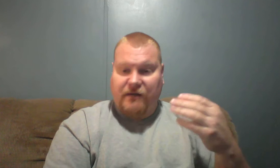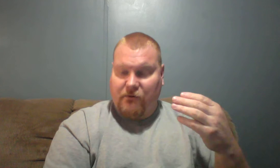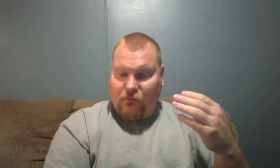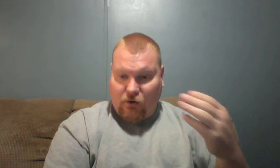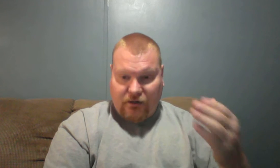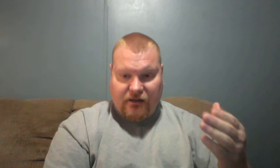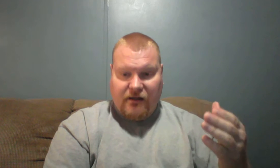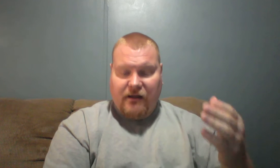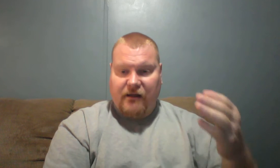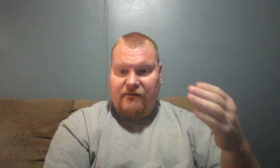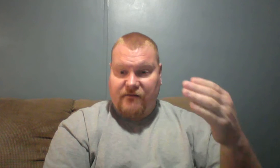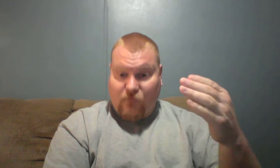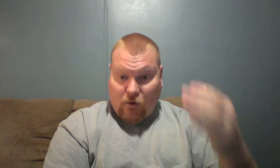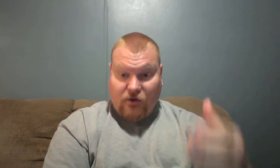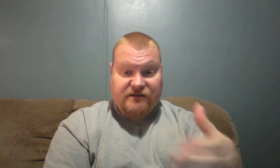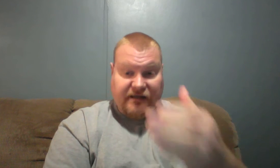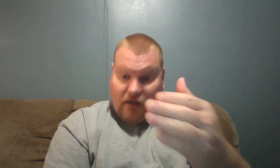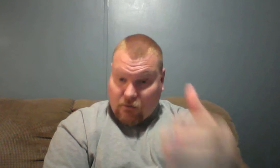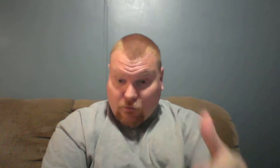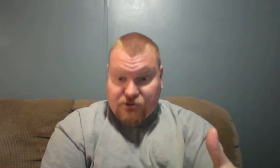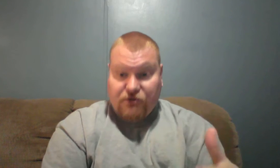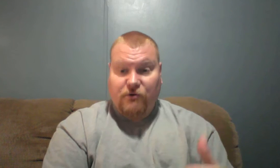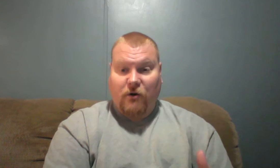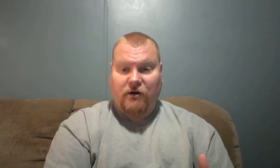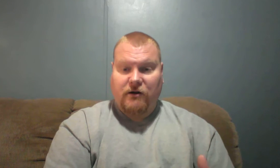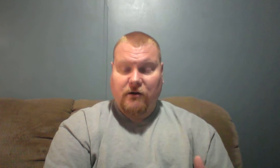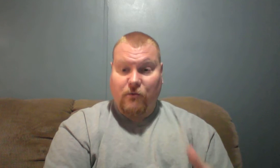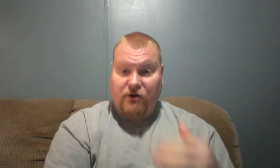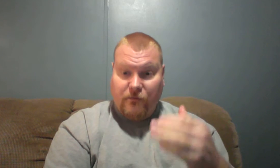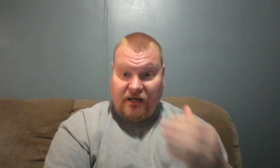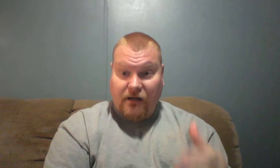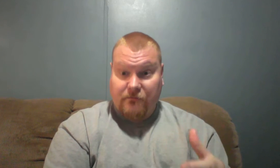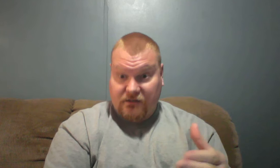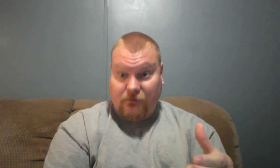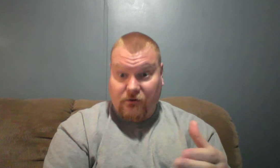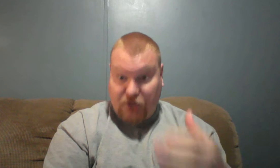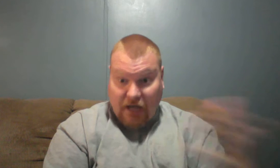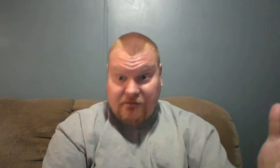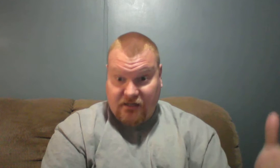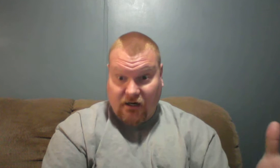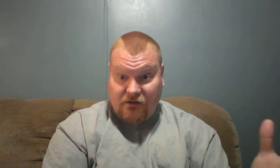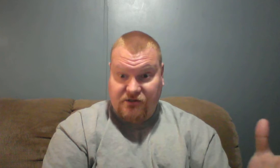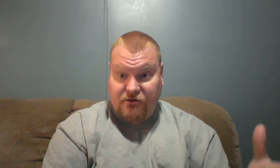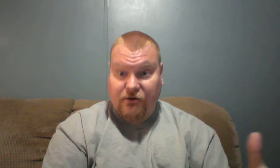able to work the works that God wants you to work when you become, when you come to the knowledge of the truth.